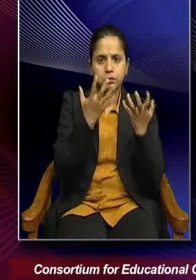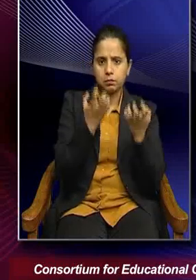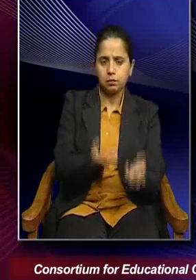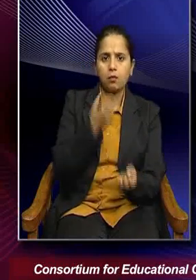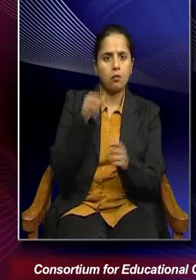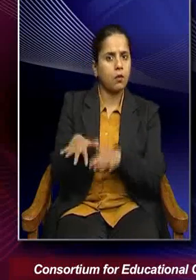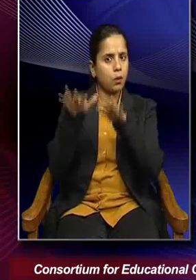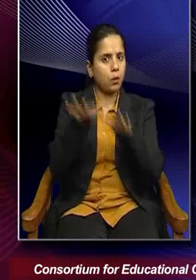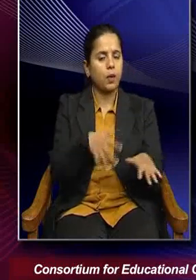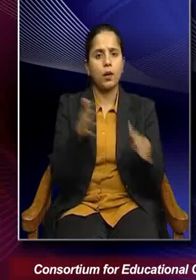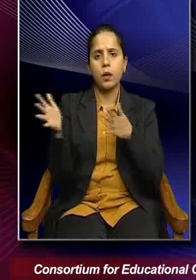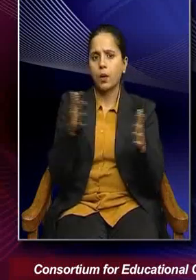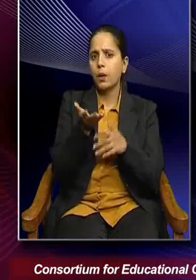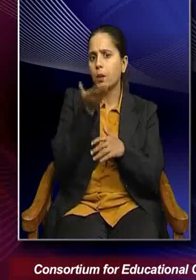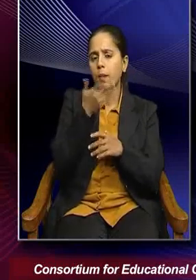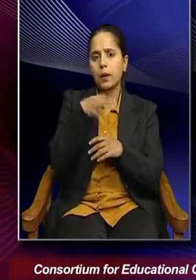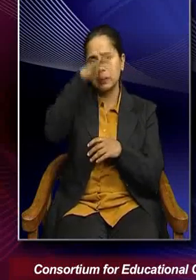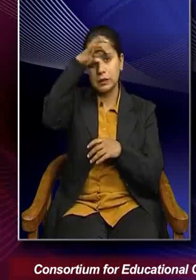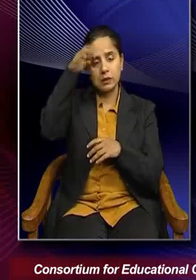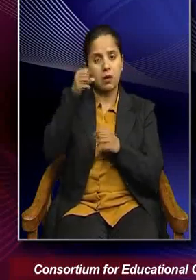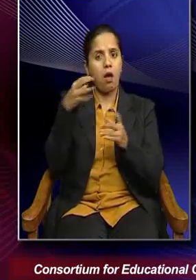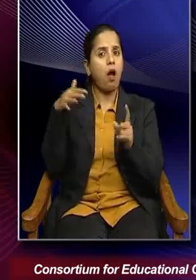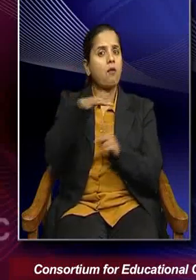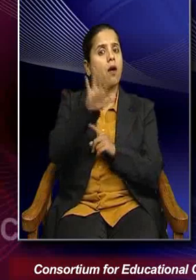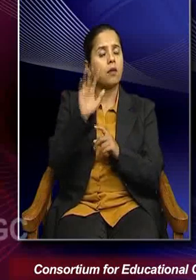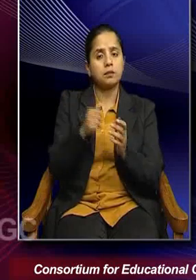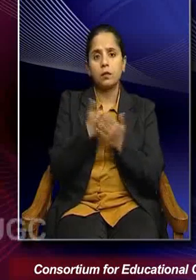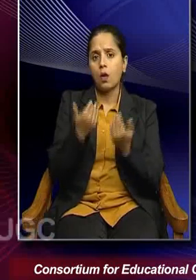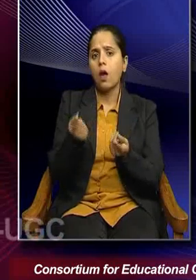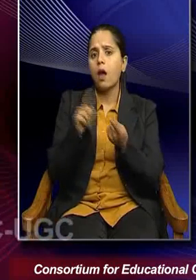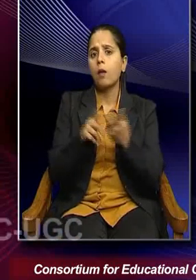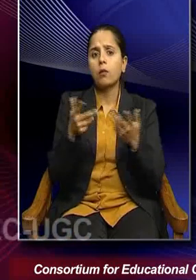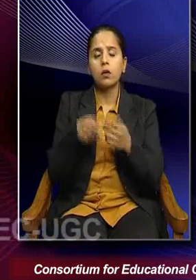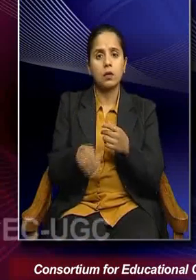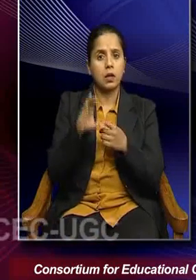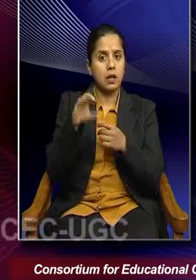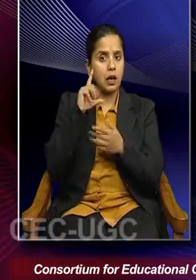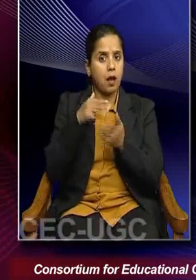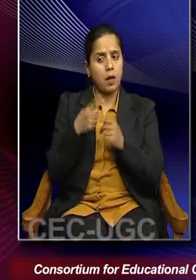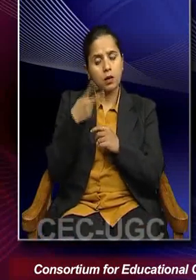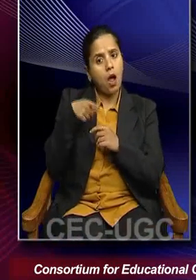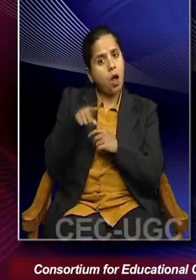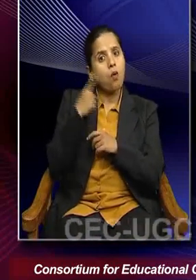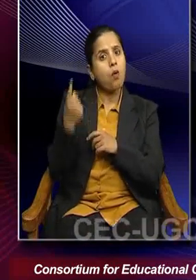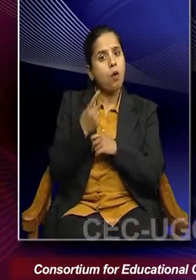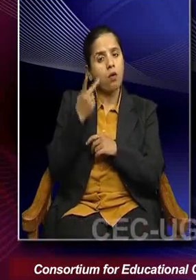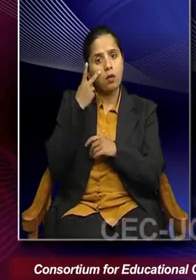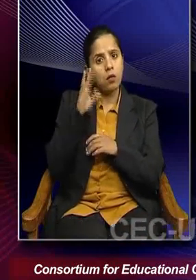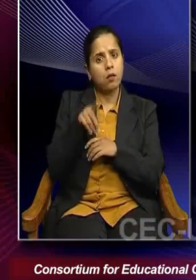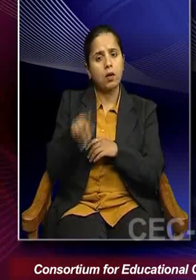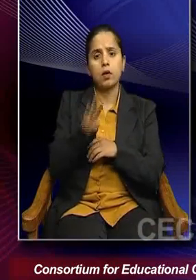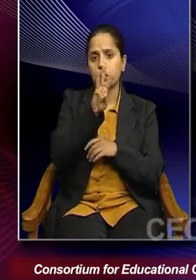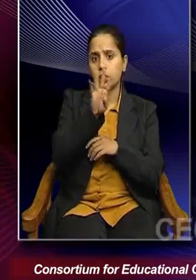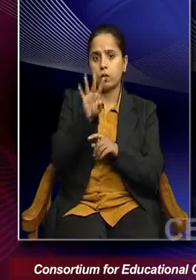floods and heat waves affecting these regions. So, you know, what is happening that climate change alone has led to 34